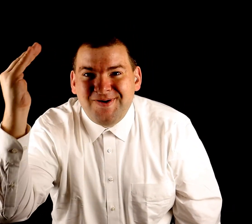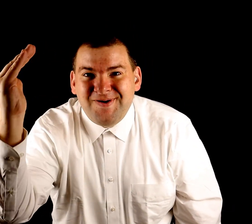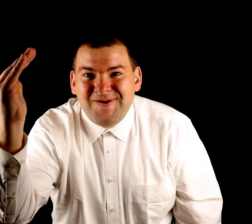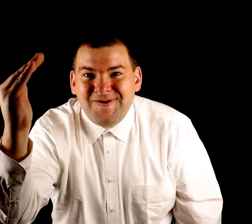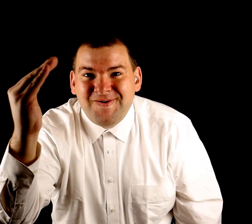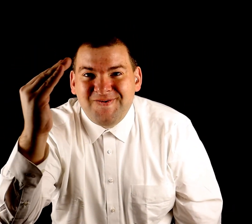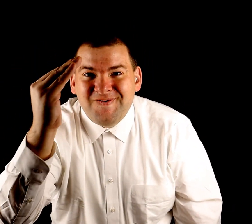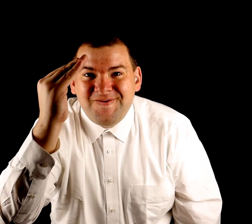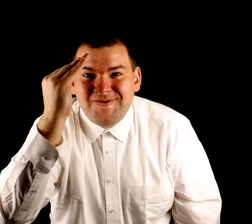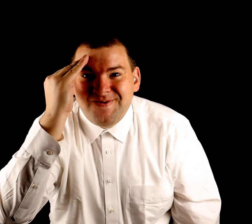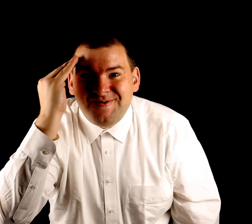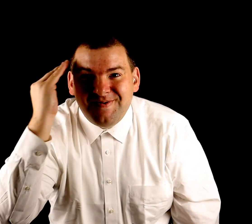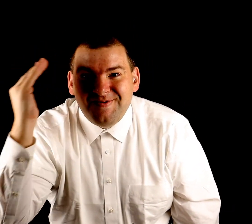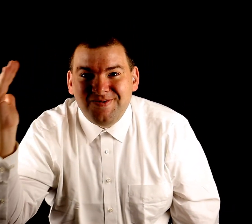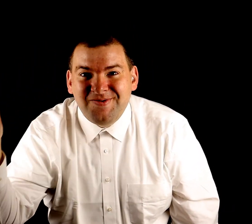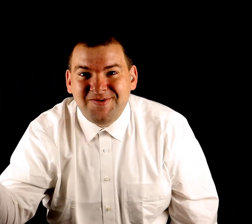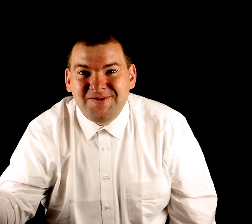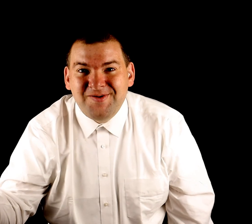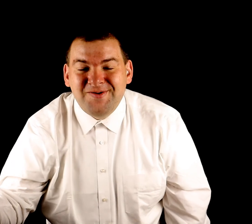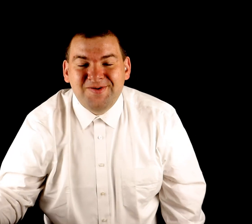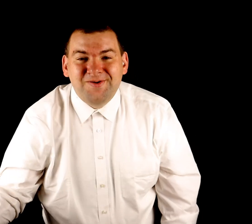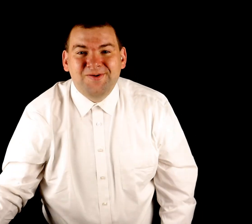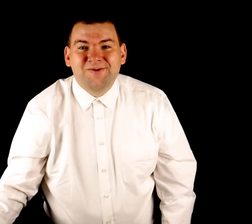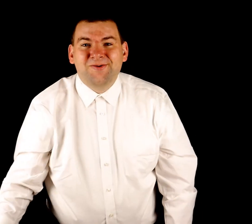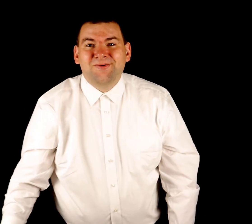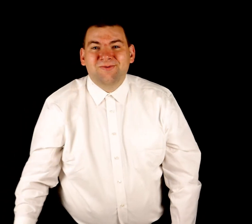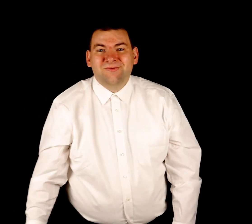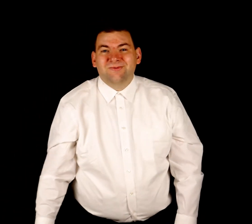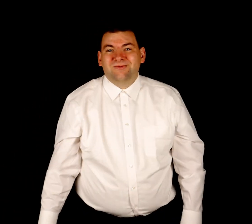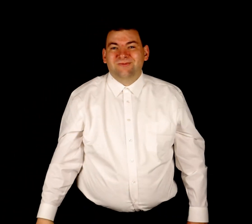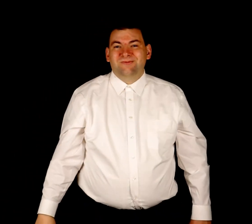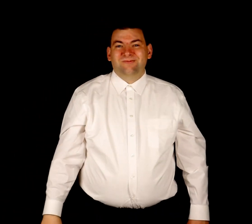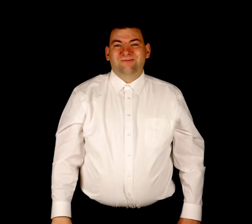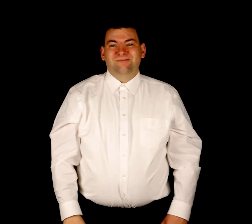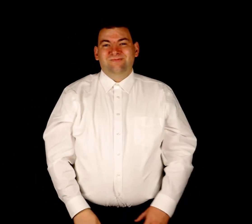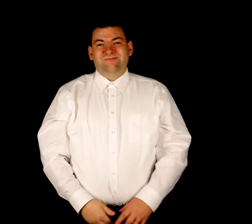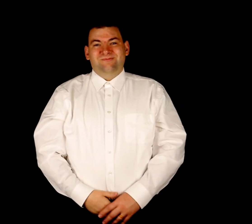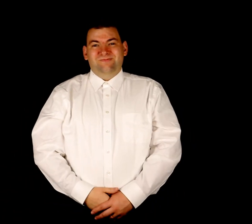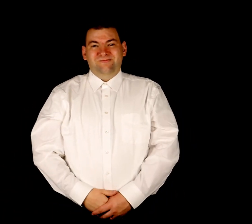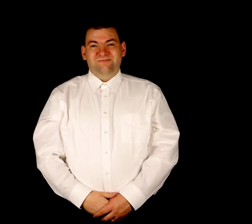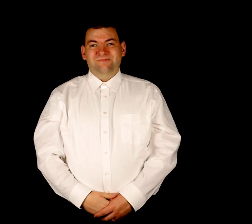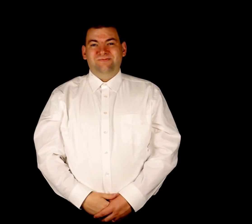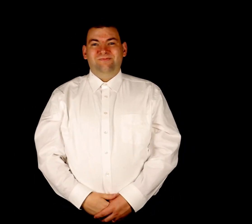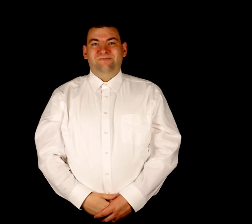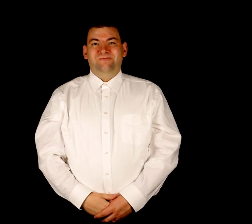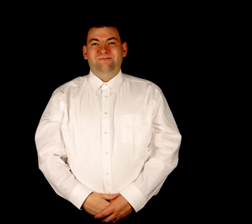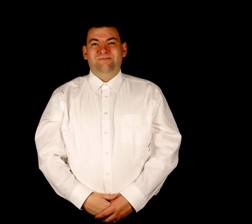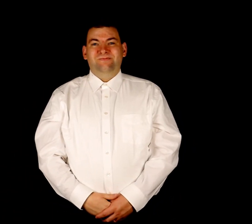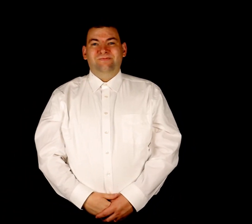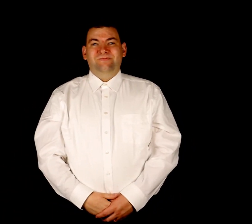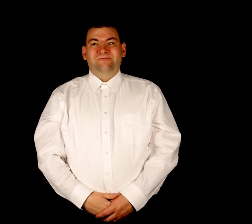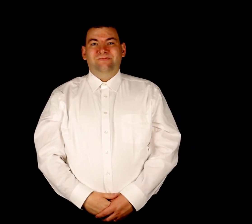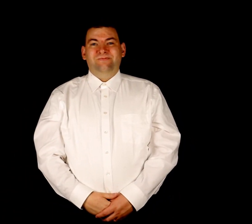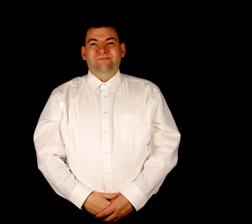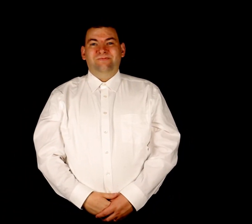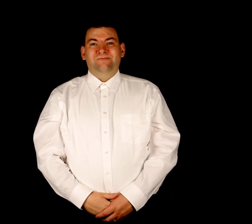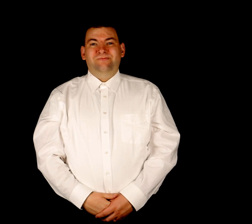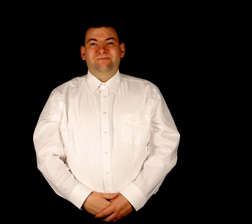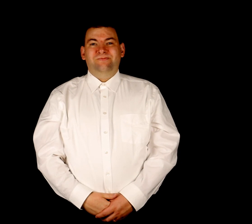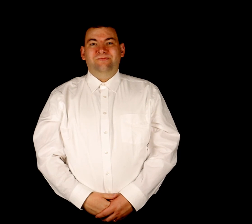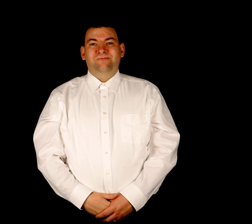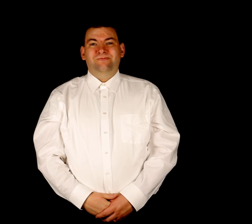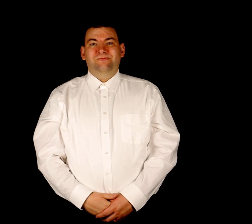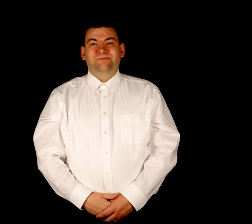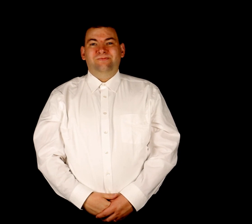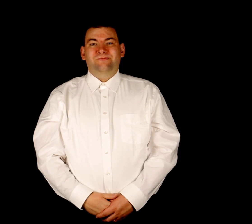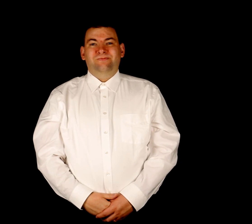just